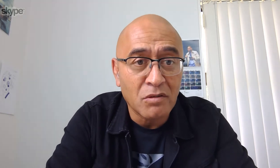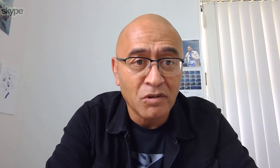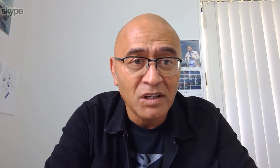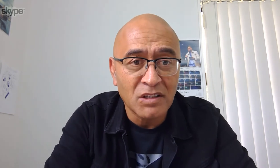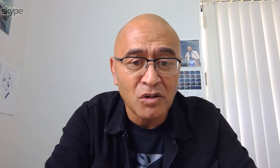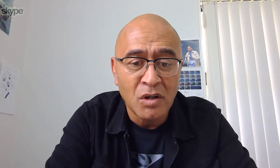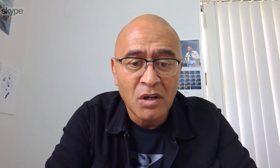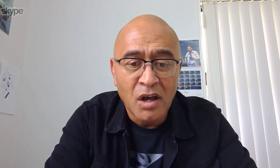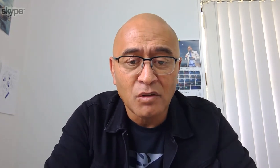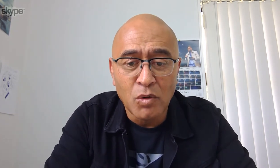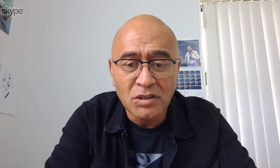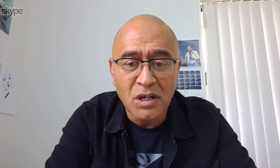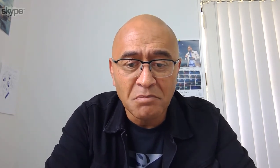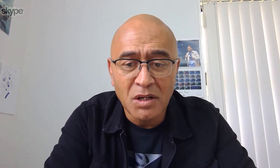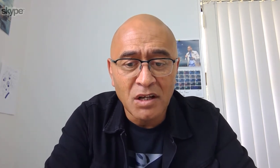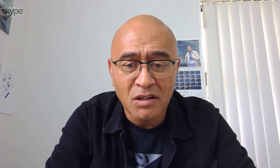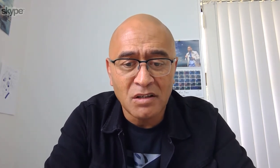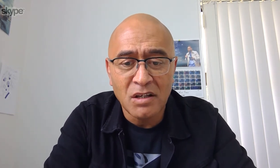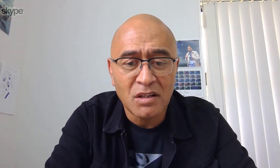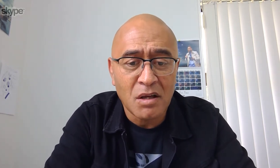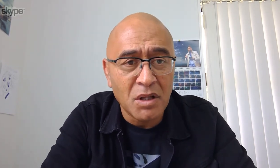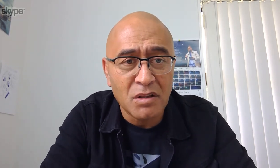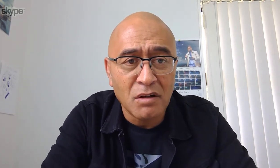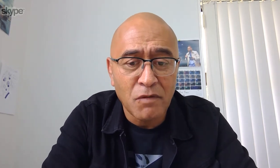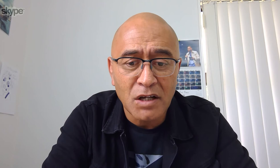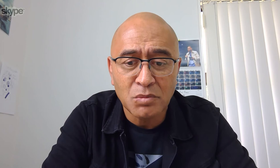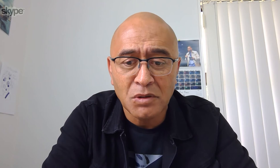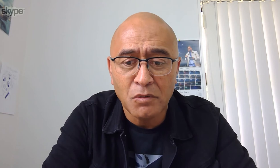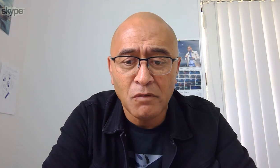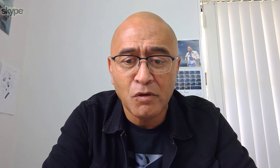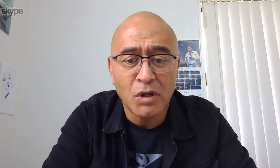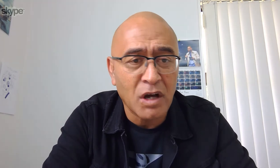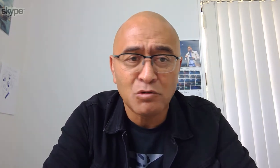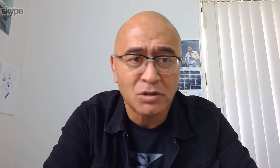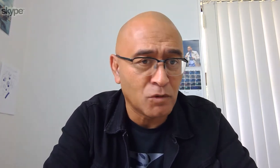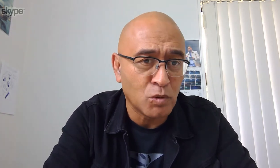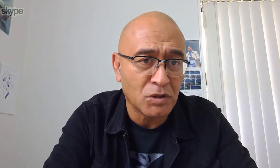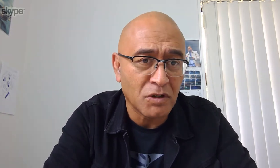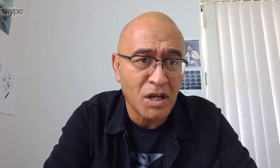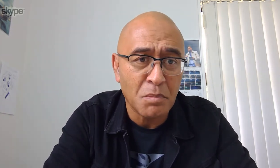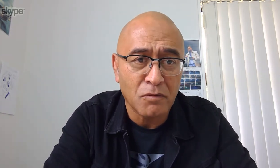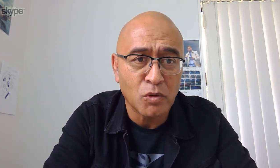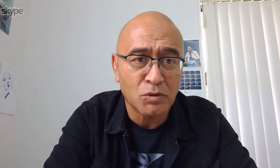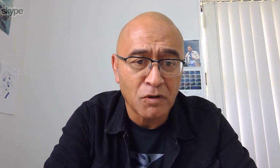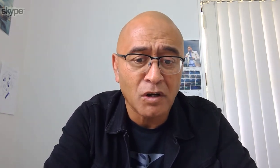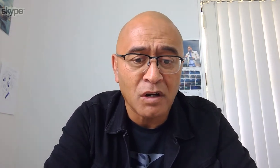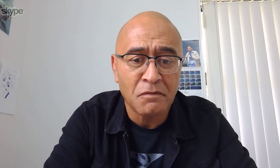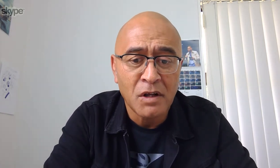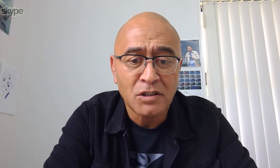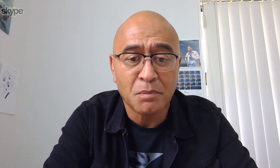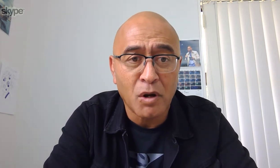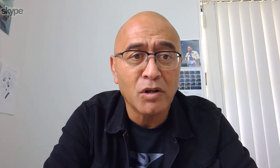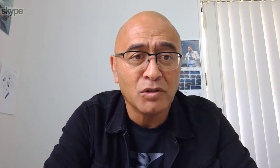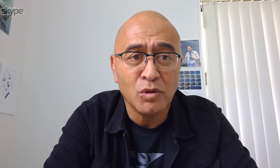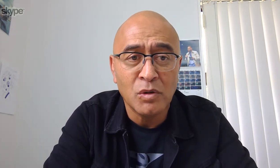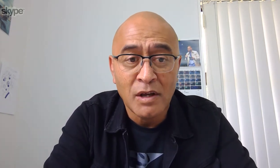per week, really. So otherwise, yeah, no, they're coming in thick and fast. We're fielding hundreds of calls every day, but, of course, we've only got enough